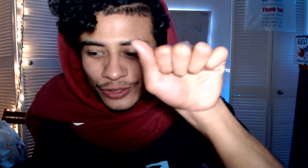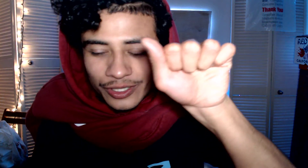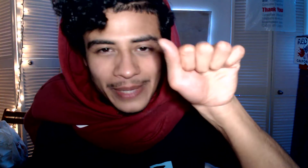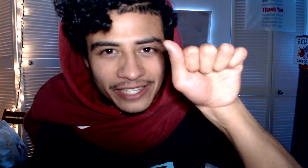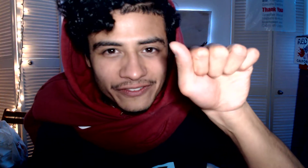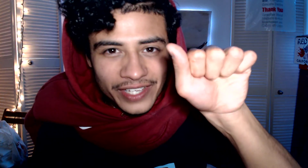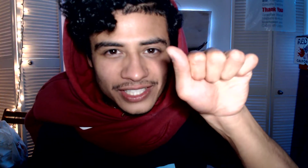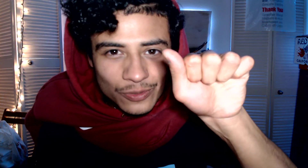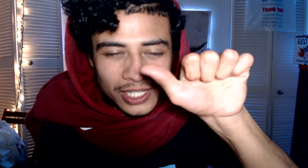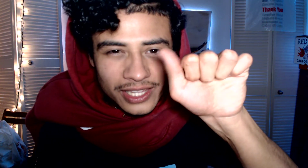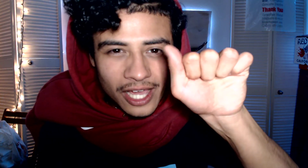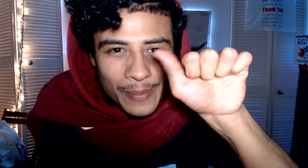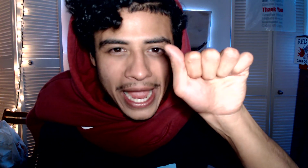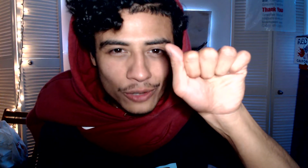just make a fist with the thumb out.